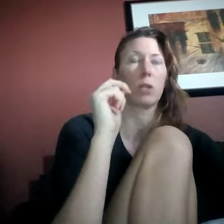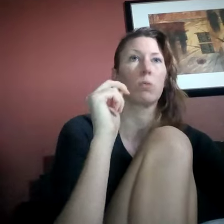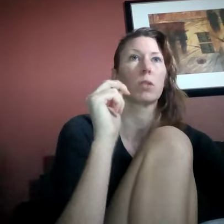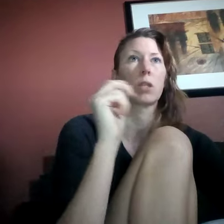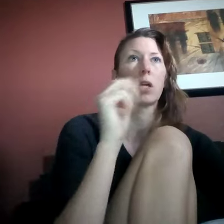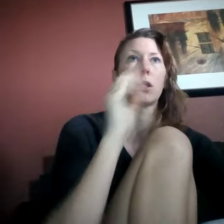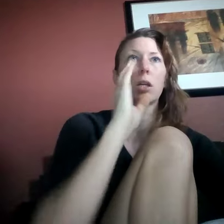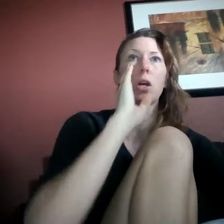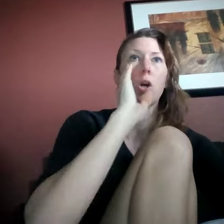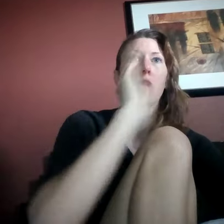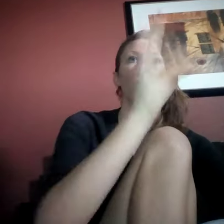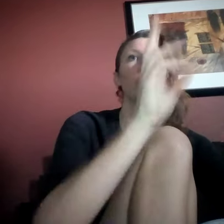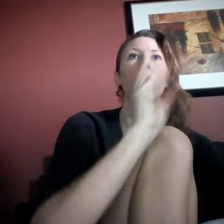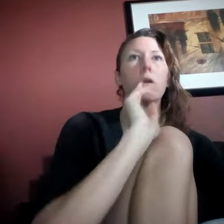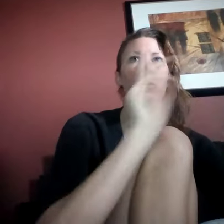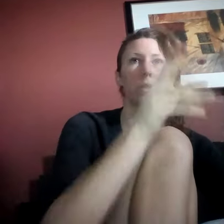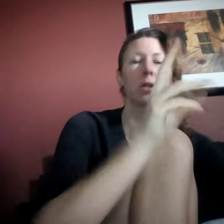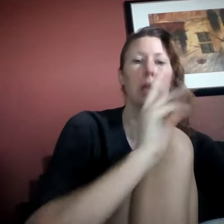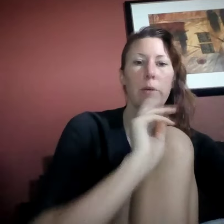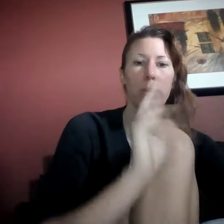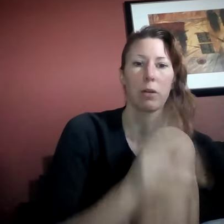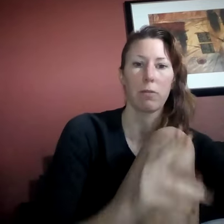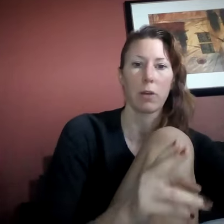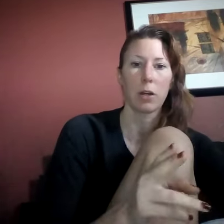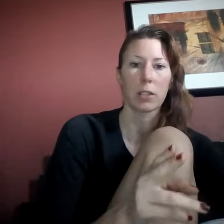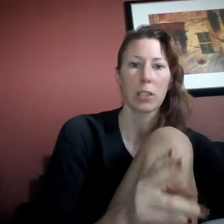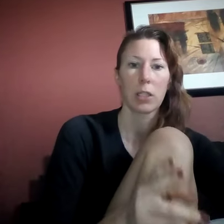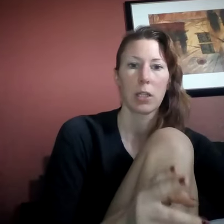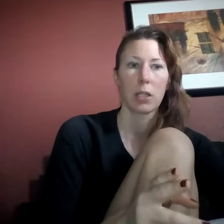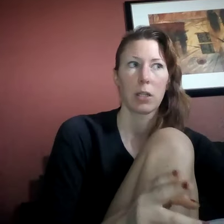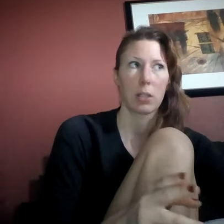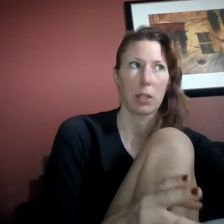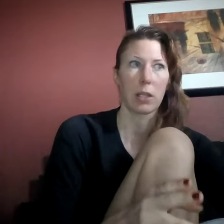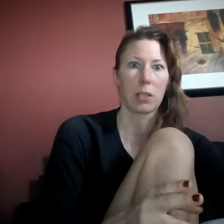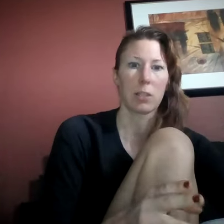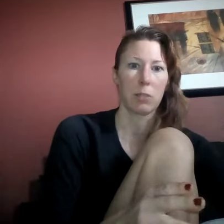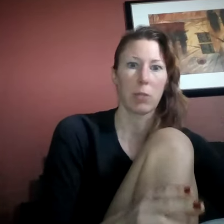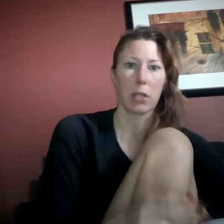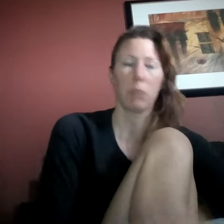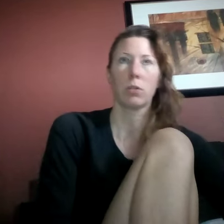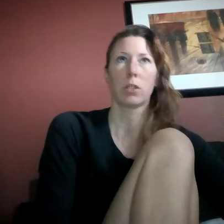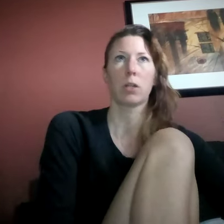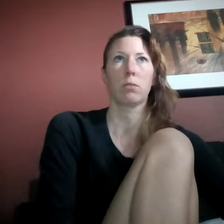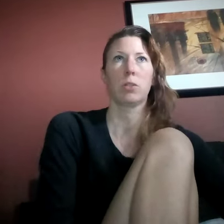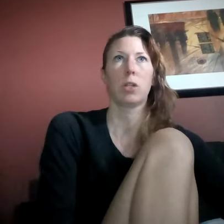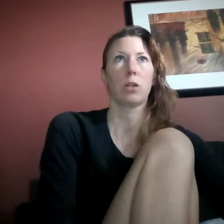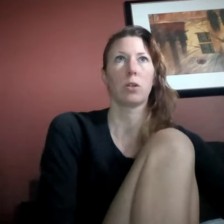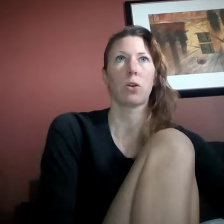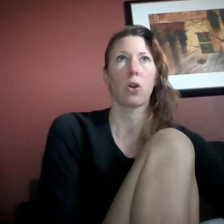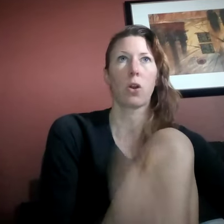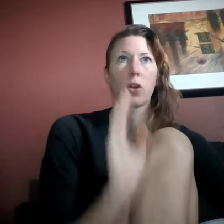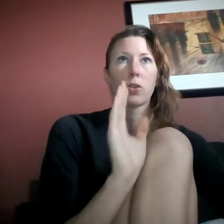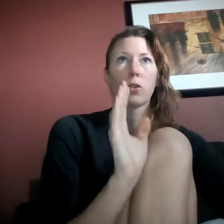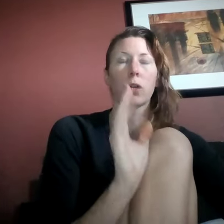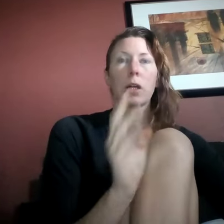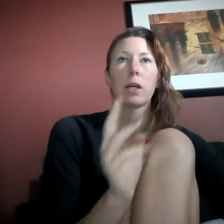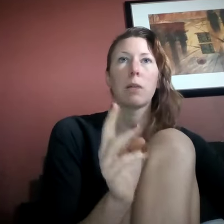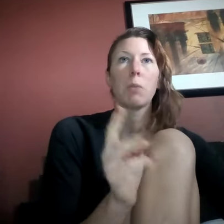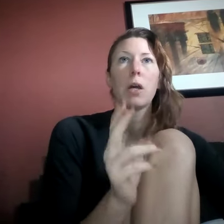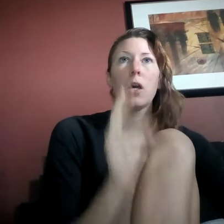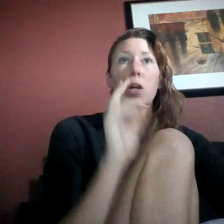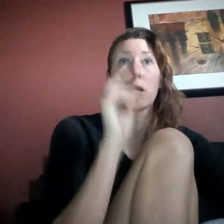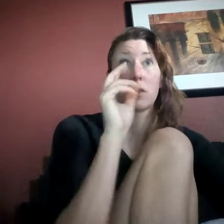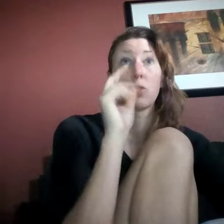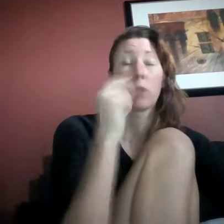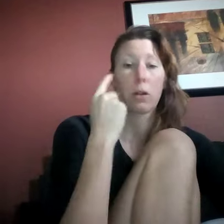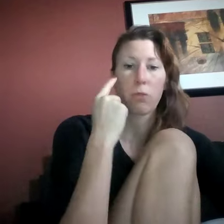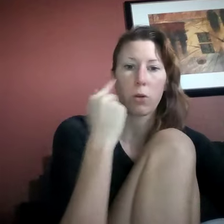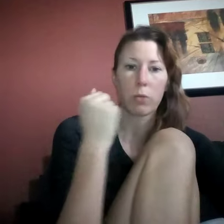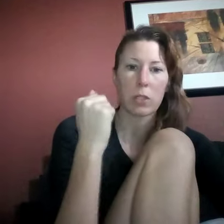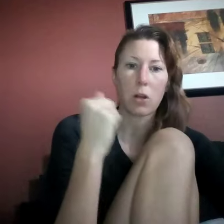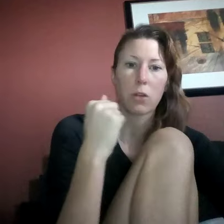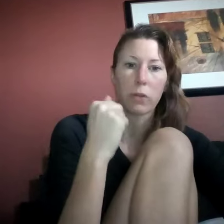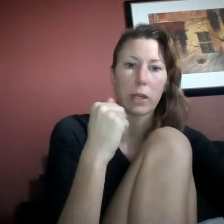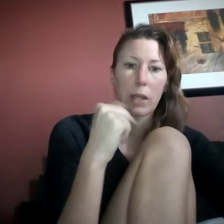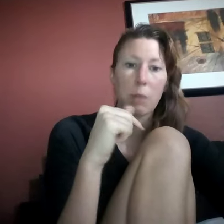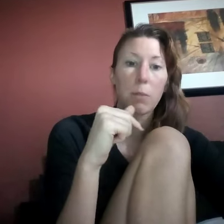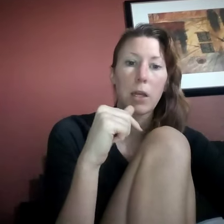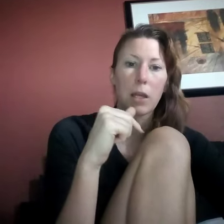way he was standing to not look at the guy while he fucked. Like, it seemed like he was like standing guard not to look at him. And so therefore it was not looking at me